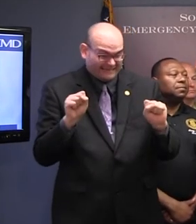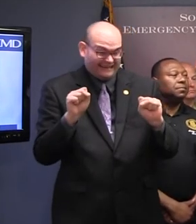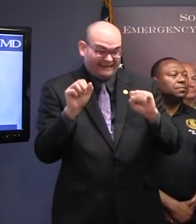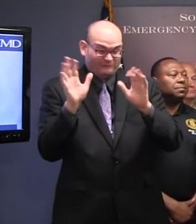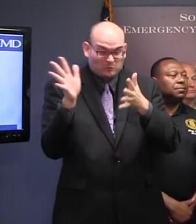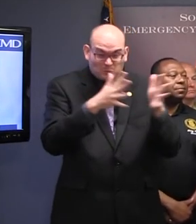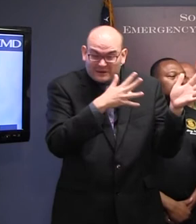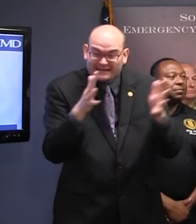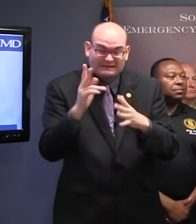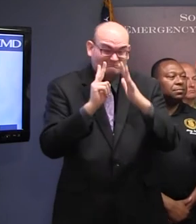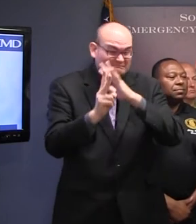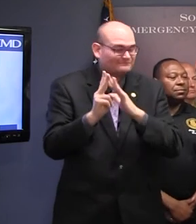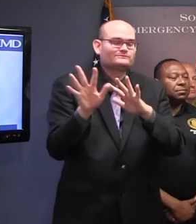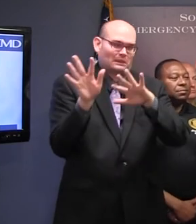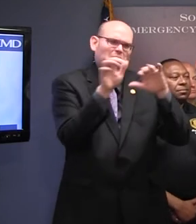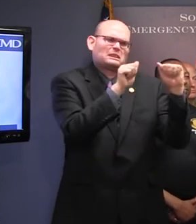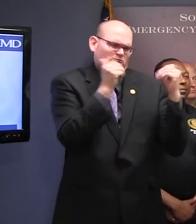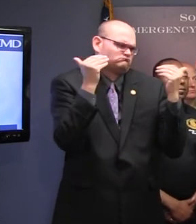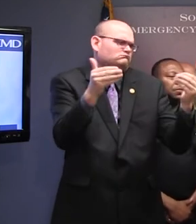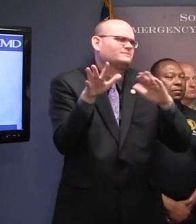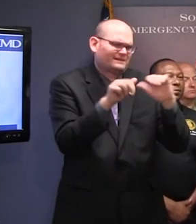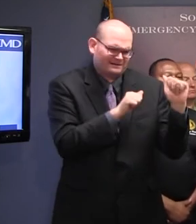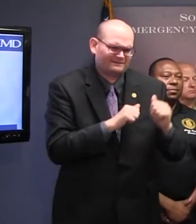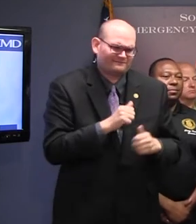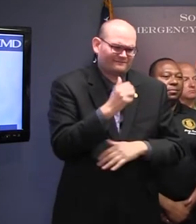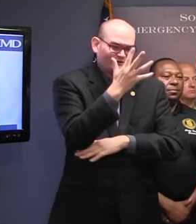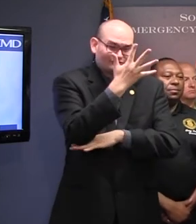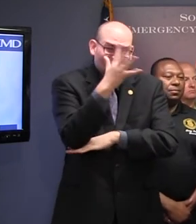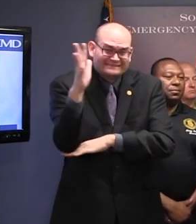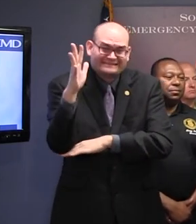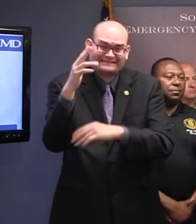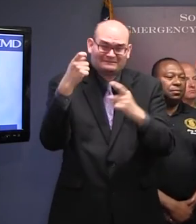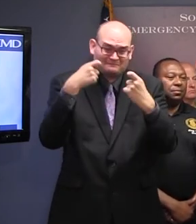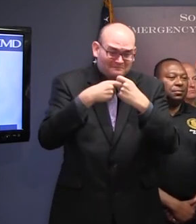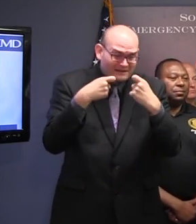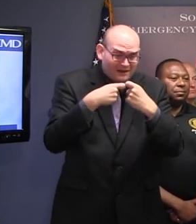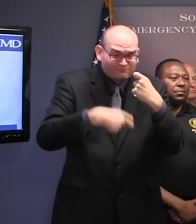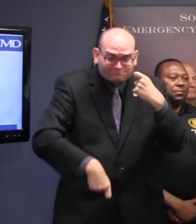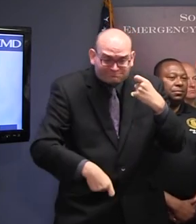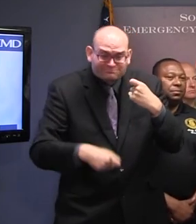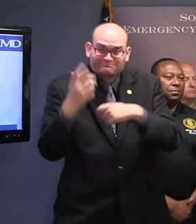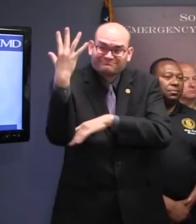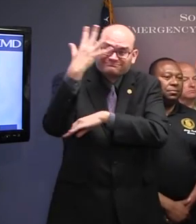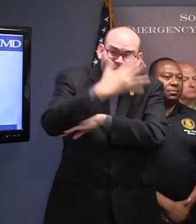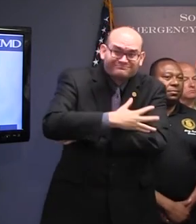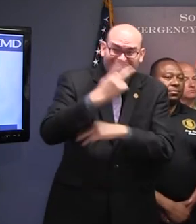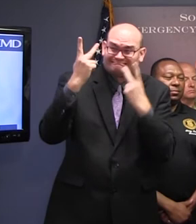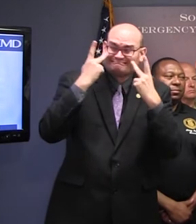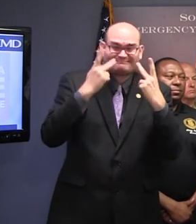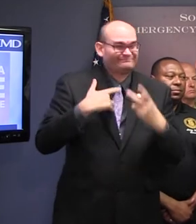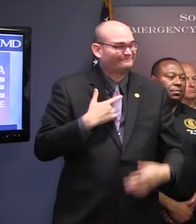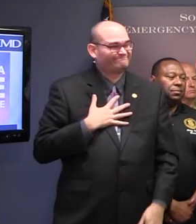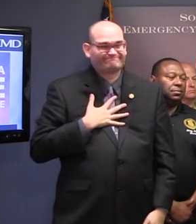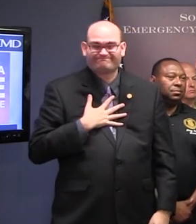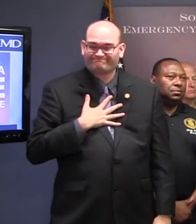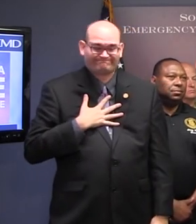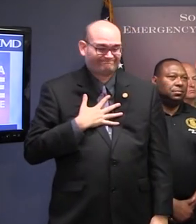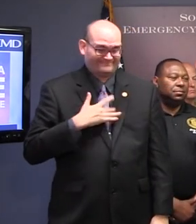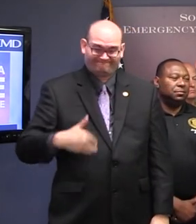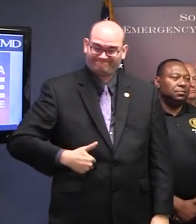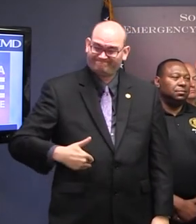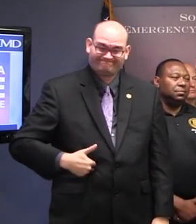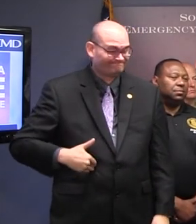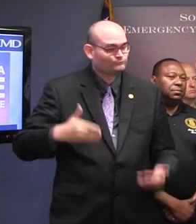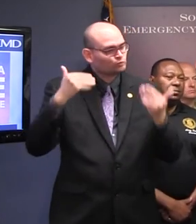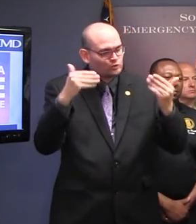is trees and power lines that are all going be coming down and then potential power outages that might result from that. And it could be fairly widespread,